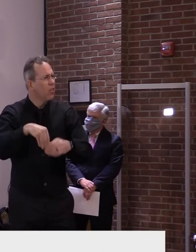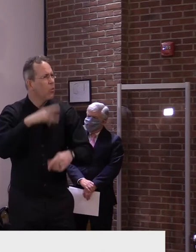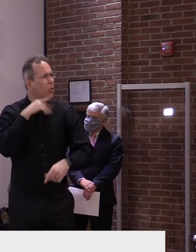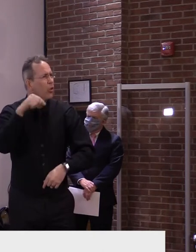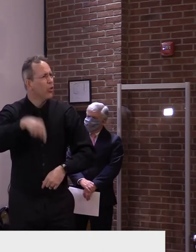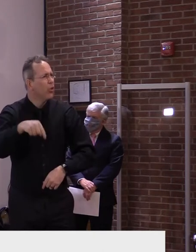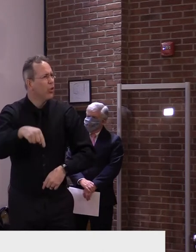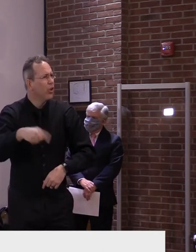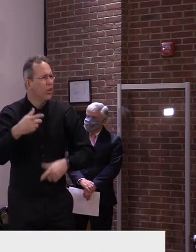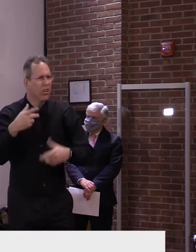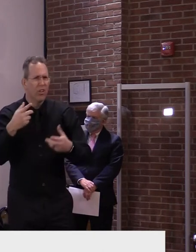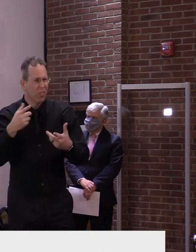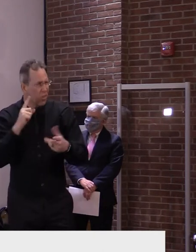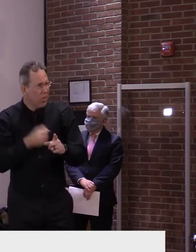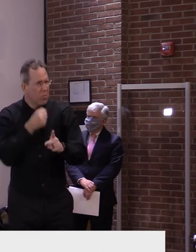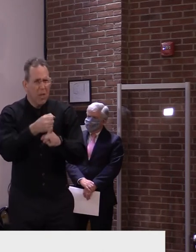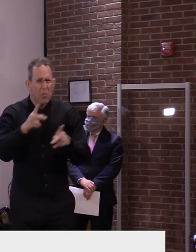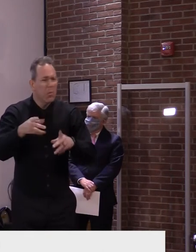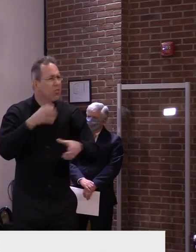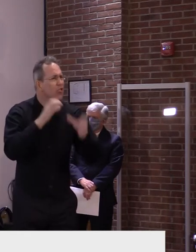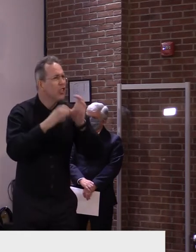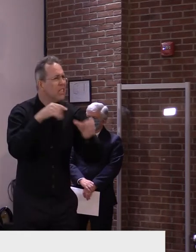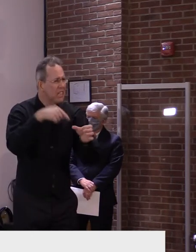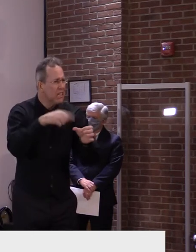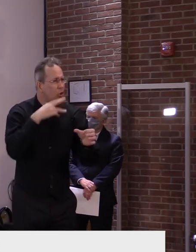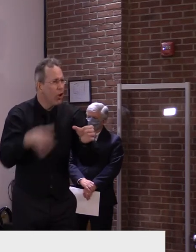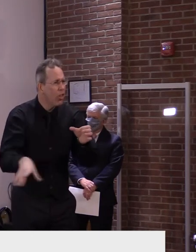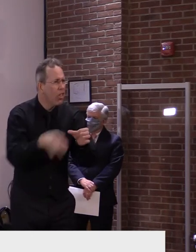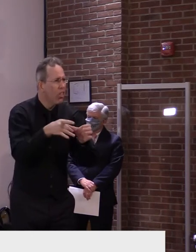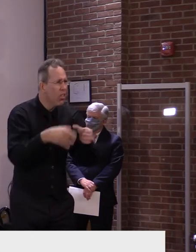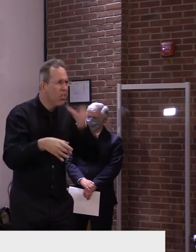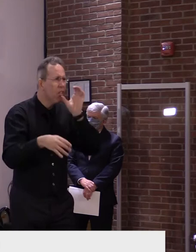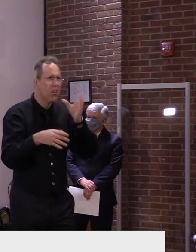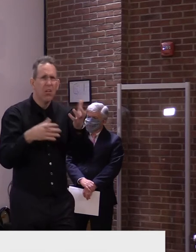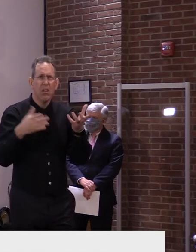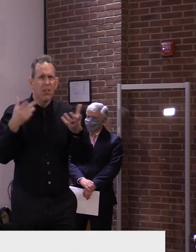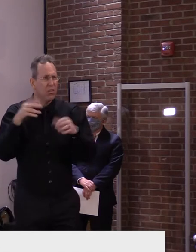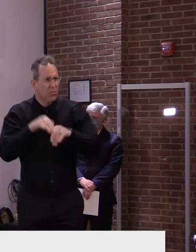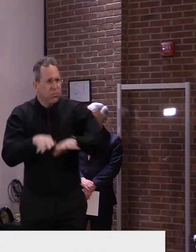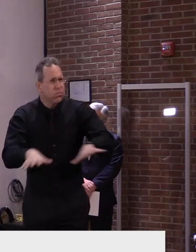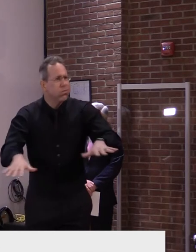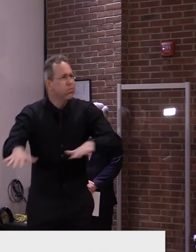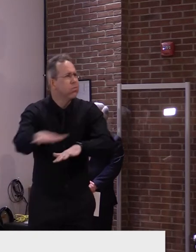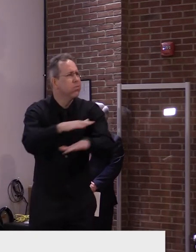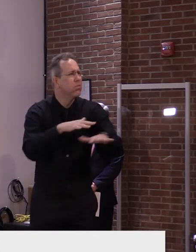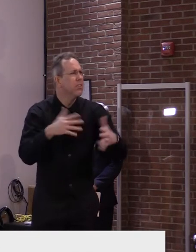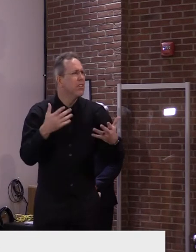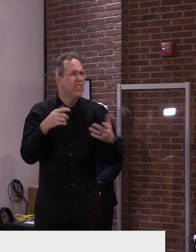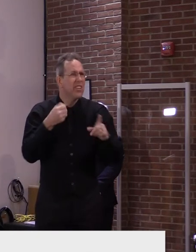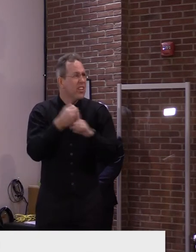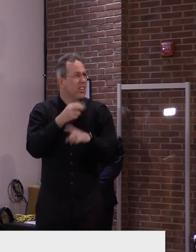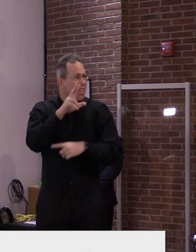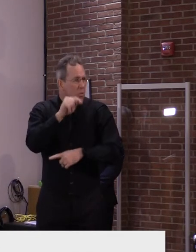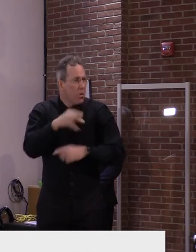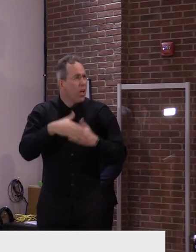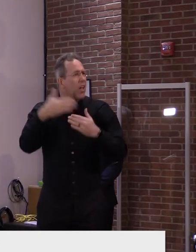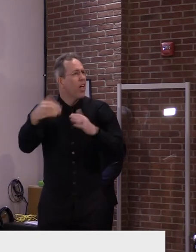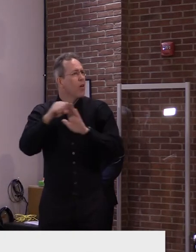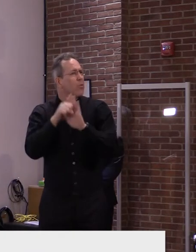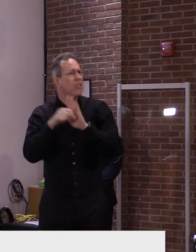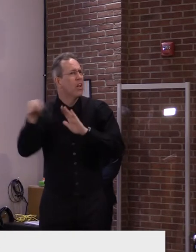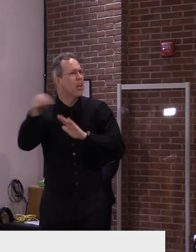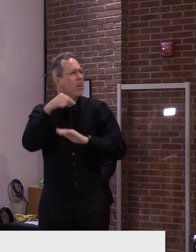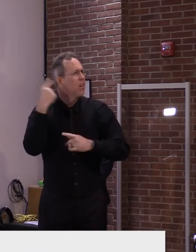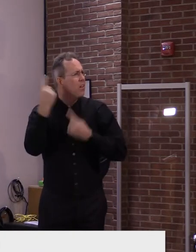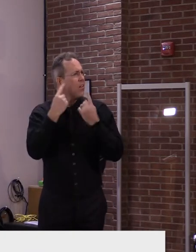those communities up and down Lake Champlain, both in Vermont and New York state as obviously the primary